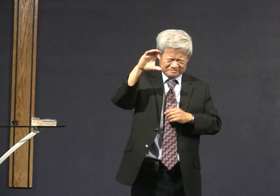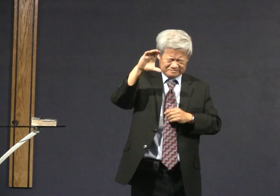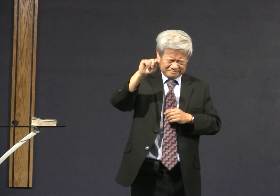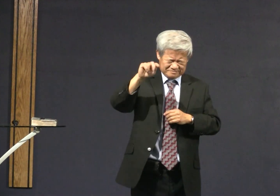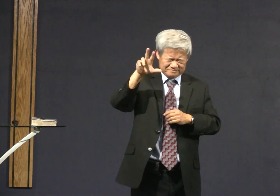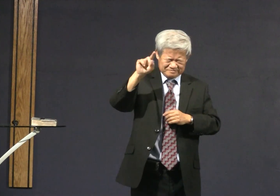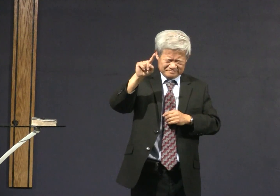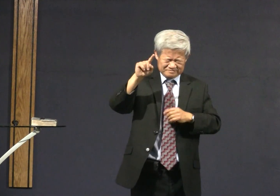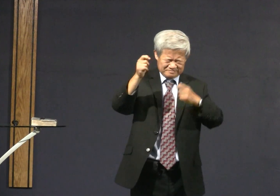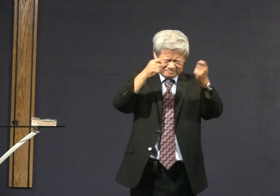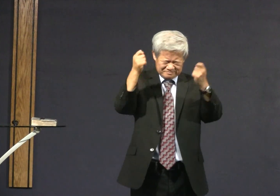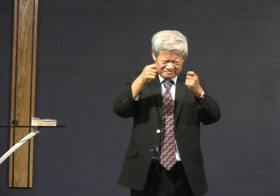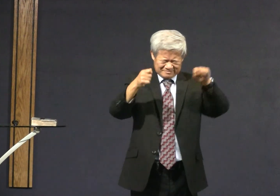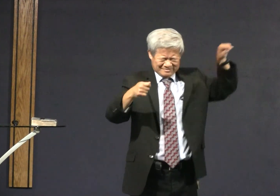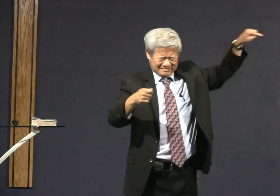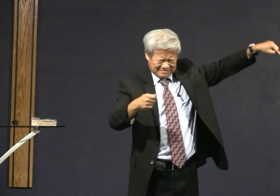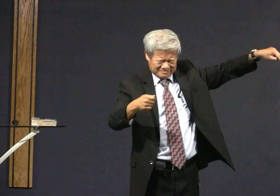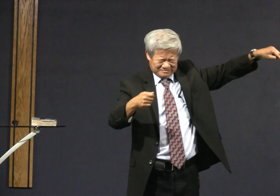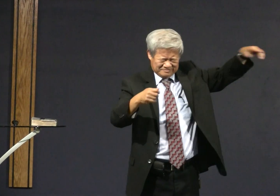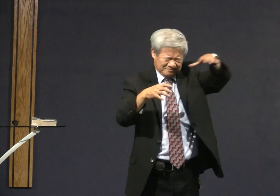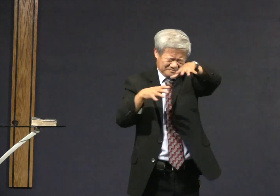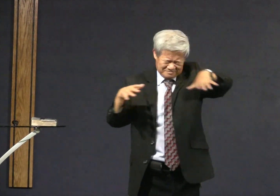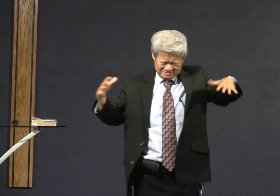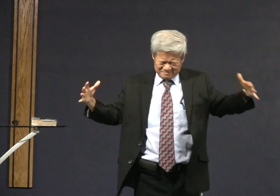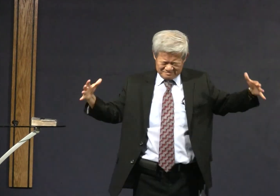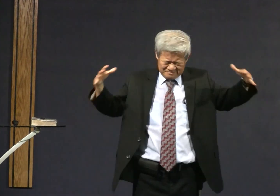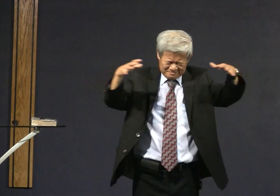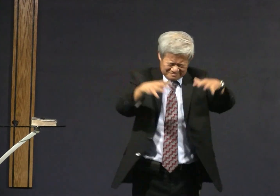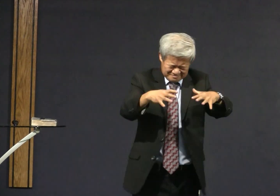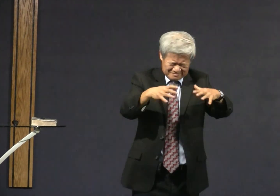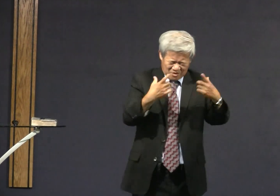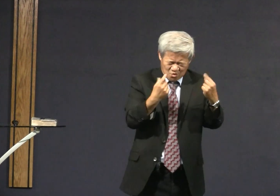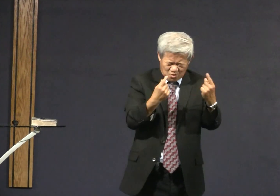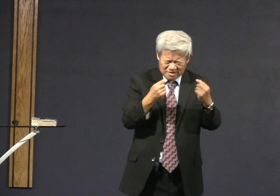I pray for strength. I pray that October 31st